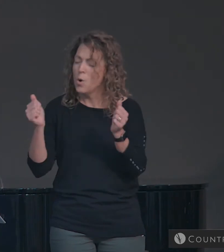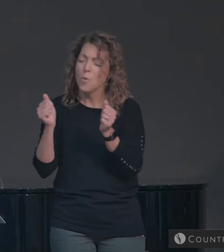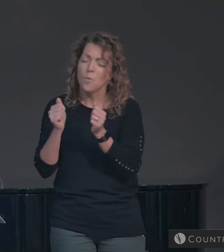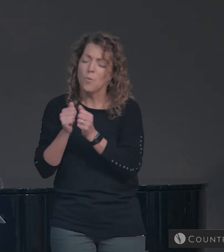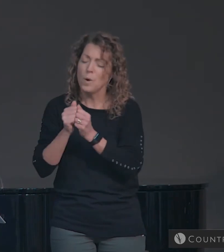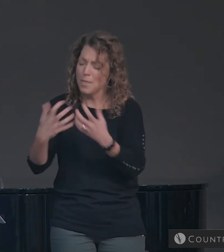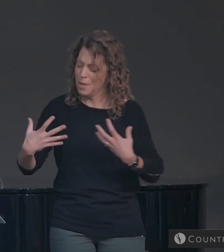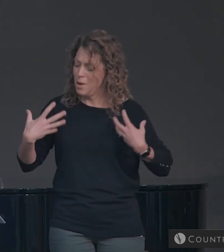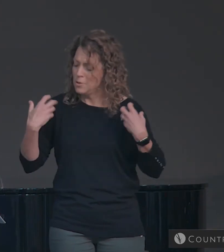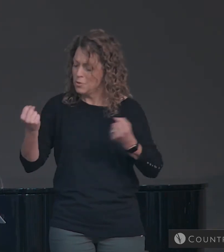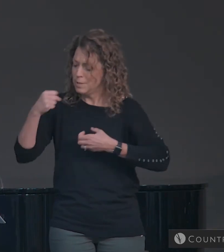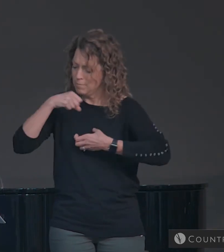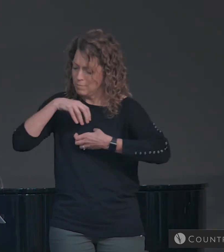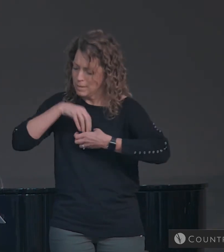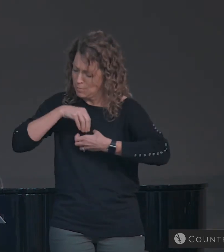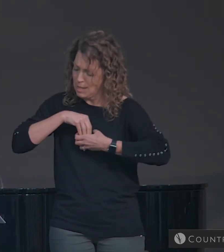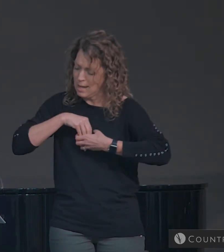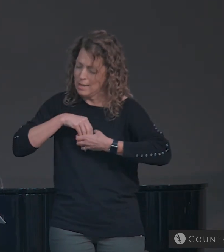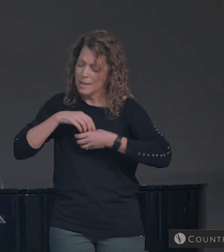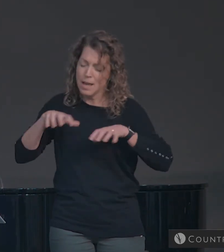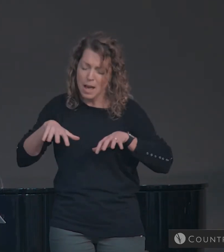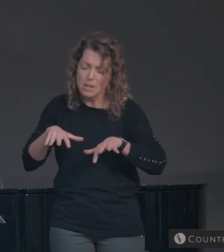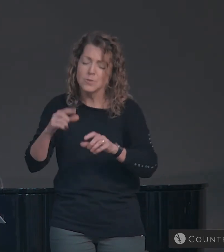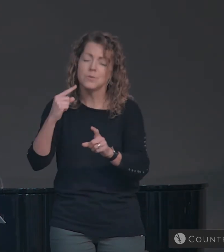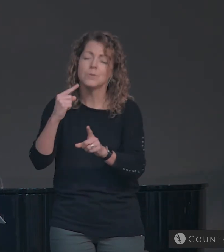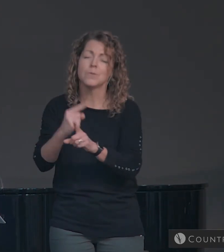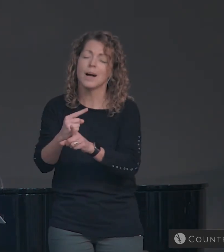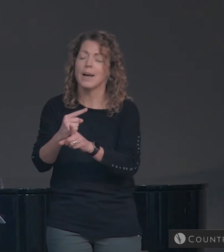of strength and righteousness.